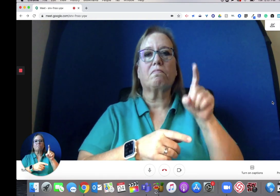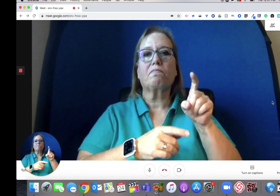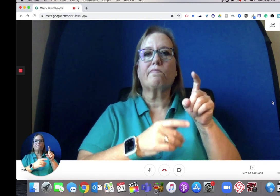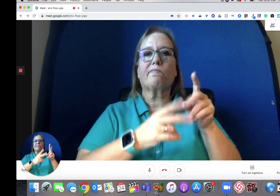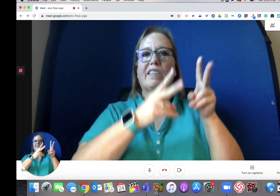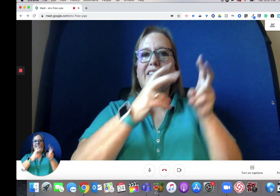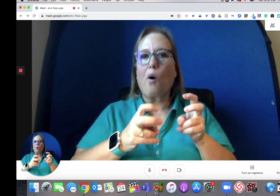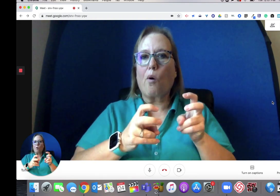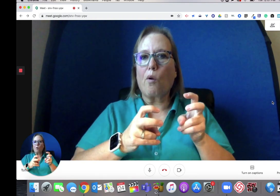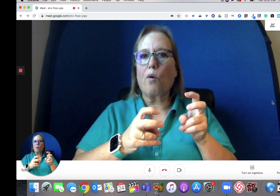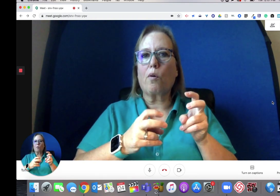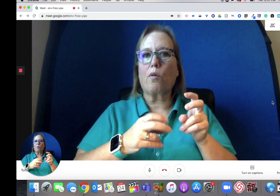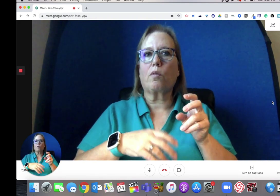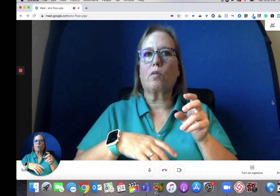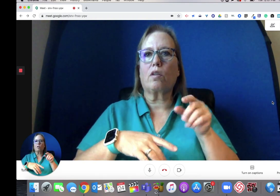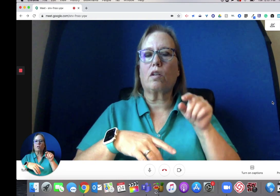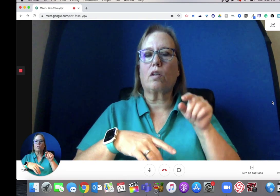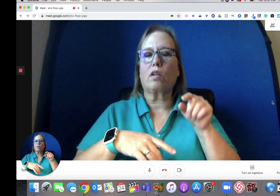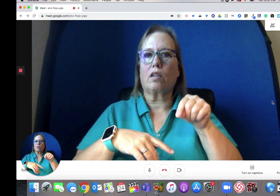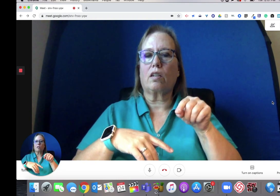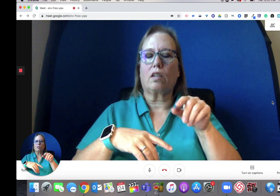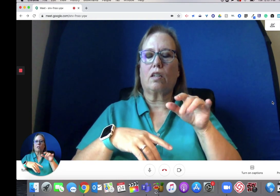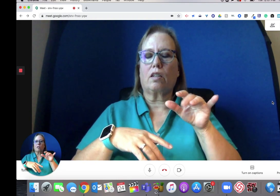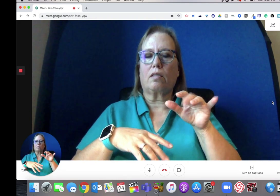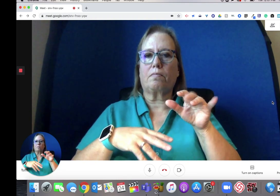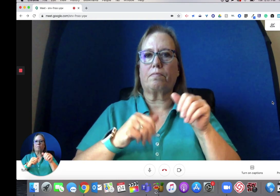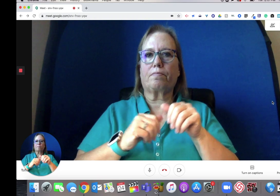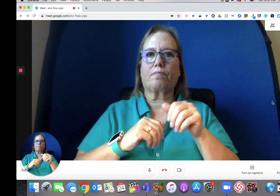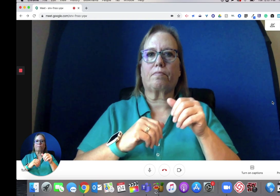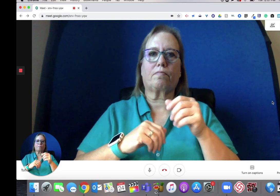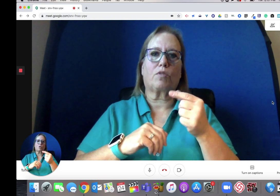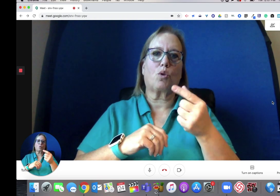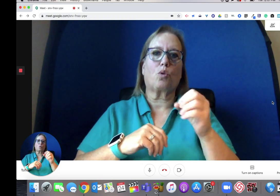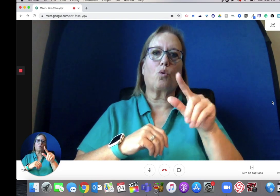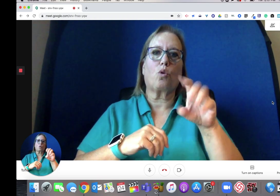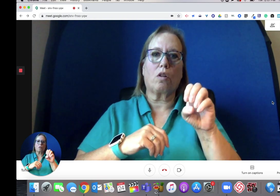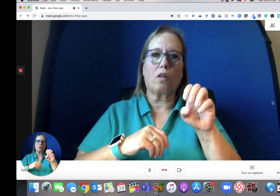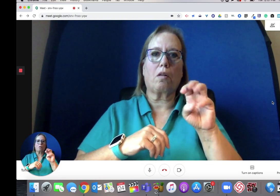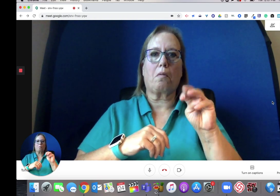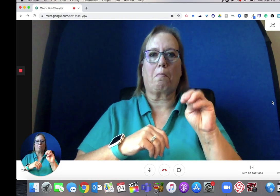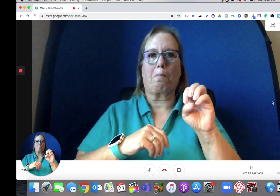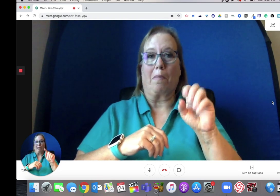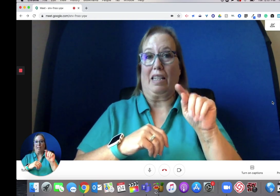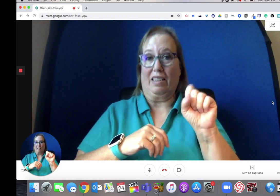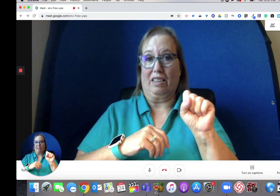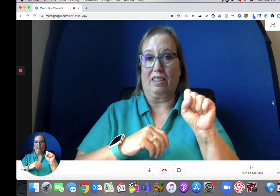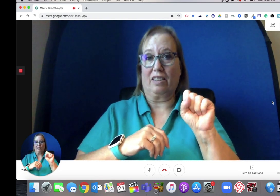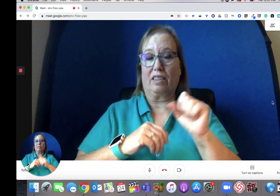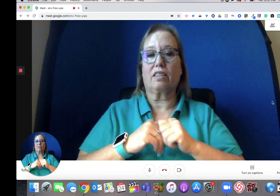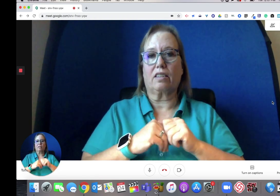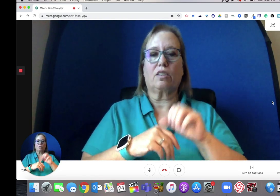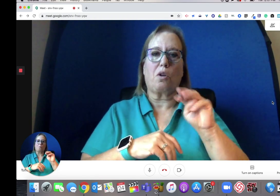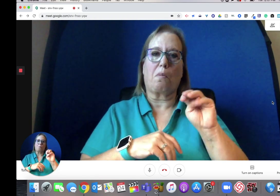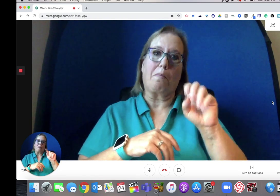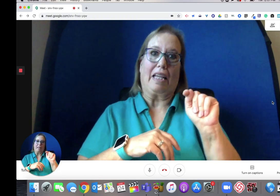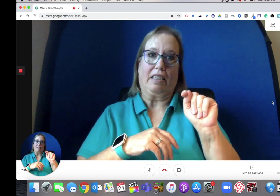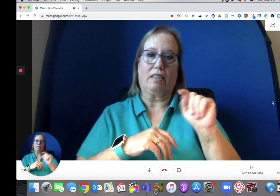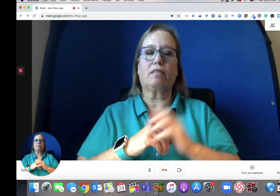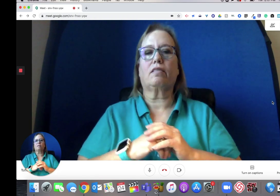Sometimes the person on the other end has to actually download the Google Meet or Meets.